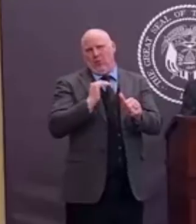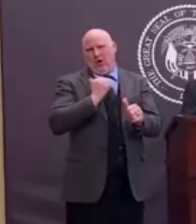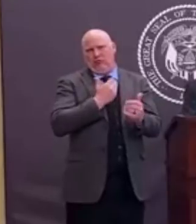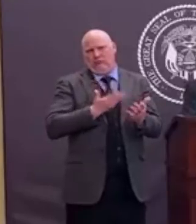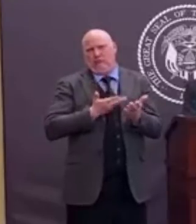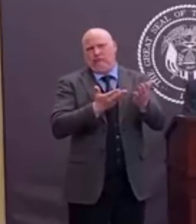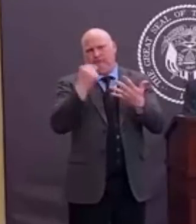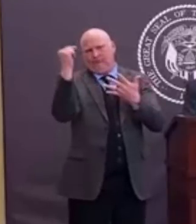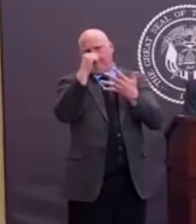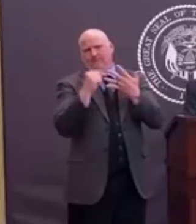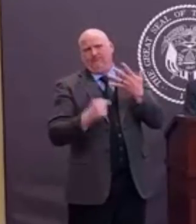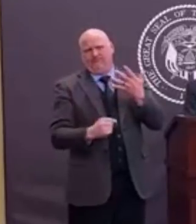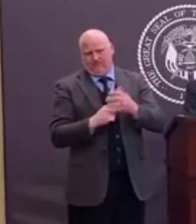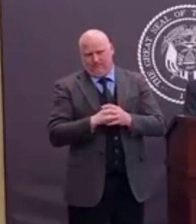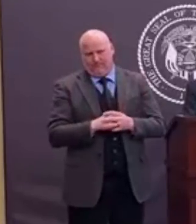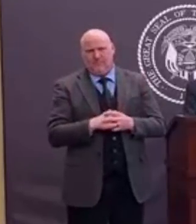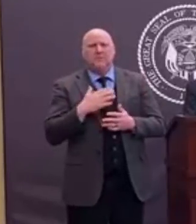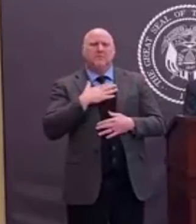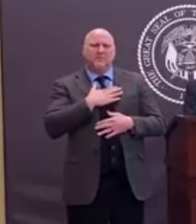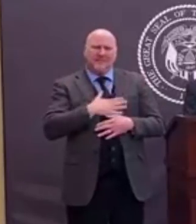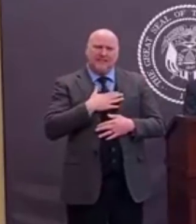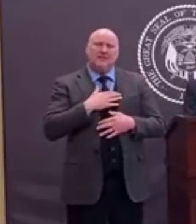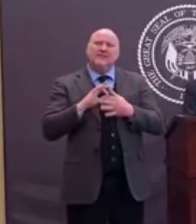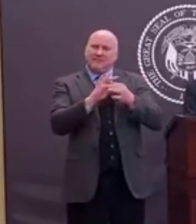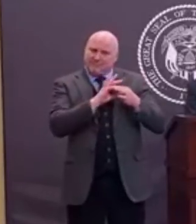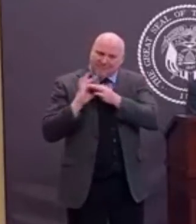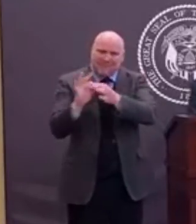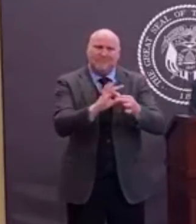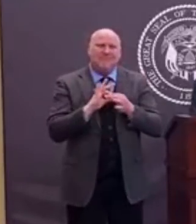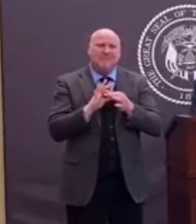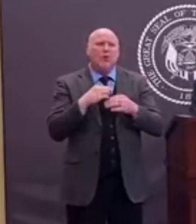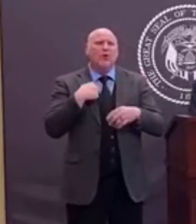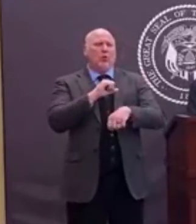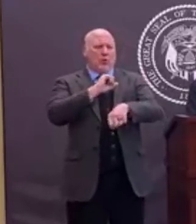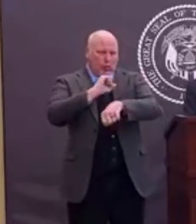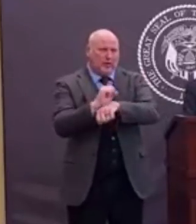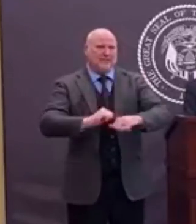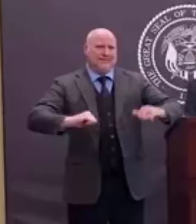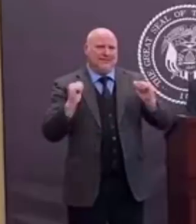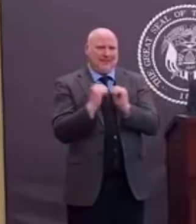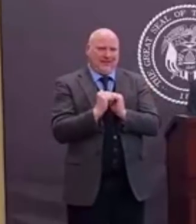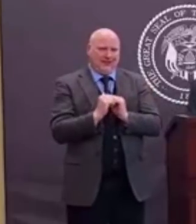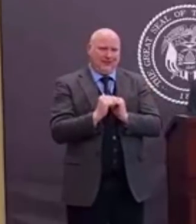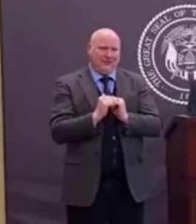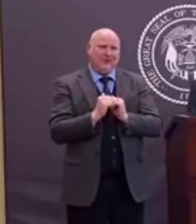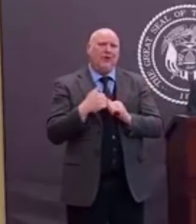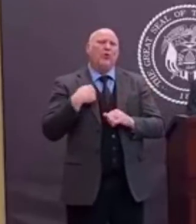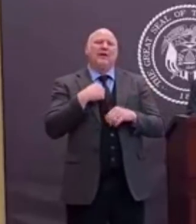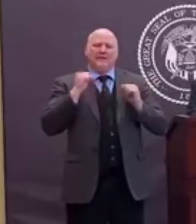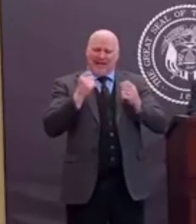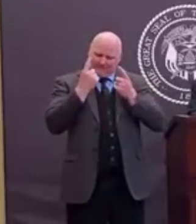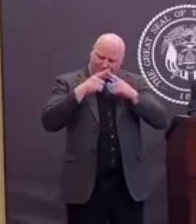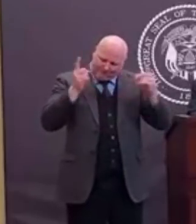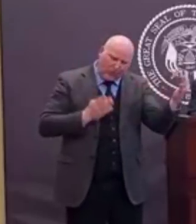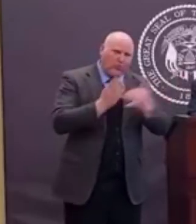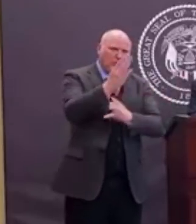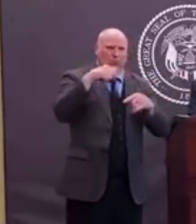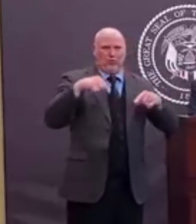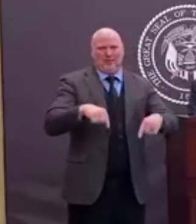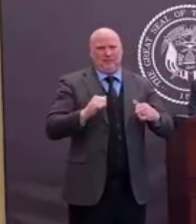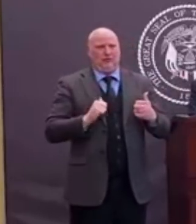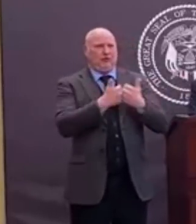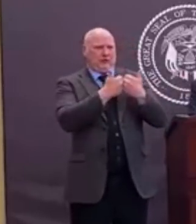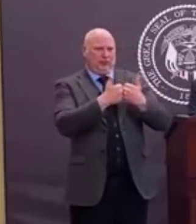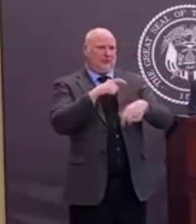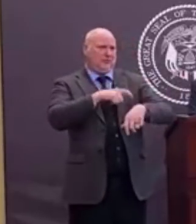in concert together. All of us need to work together if we're going to get through this and survive and, in fact,